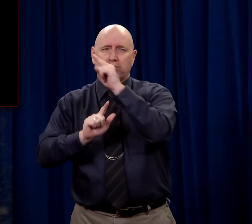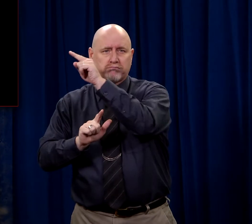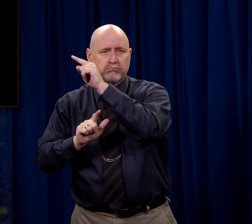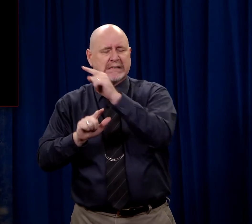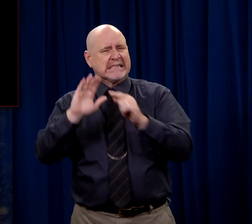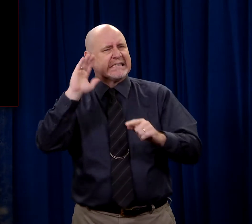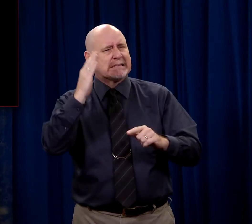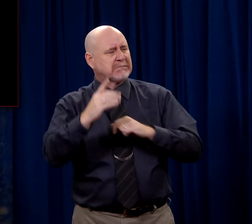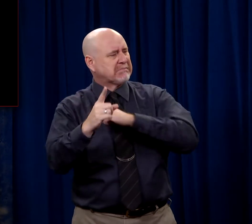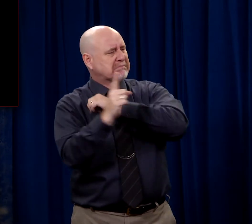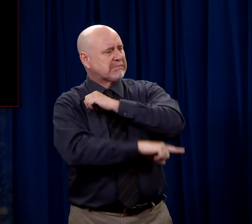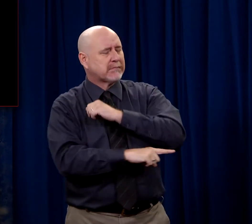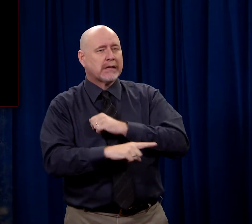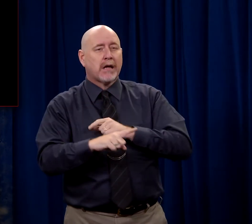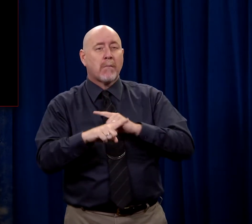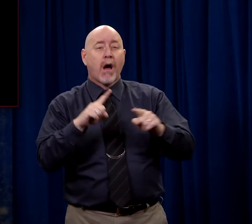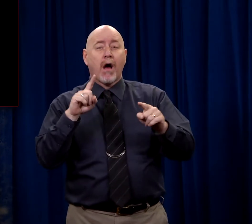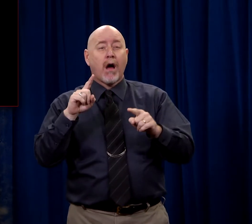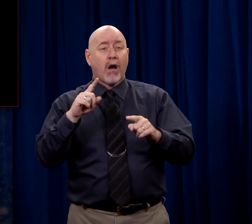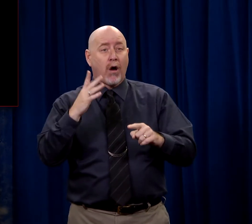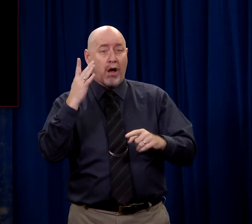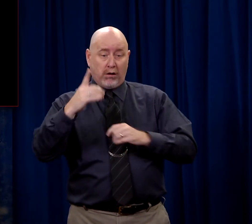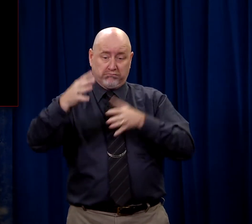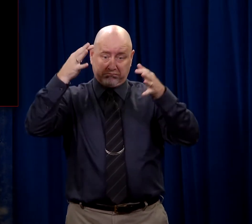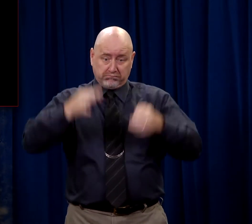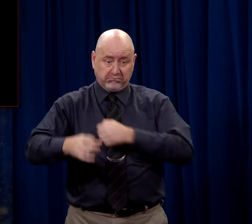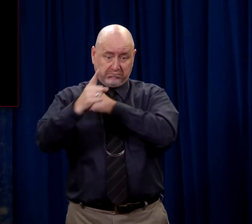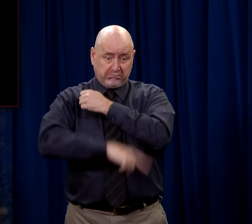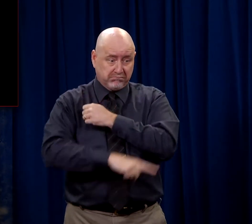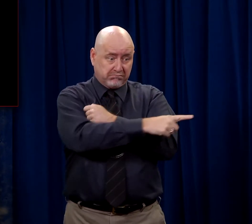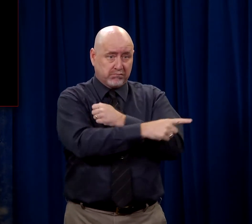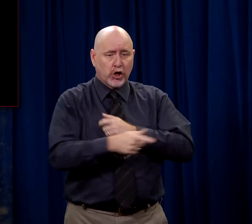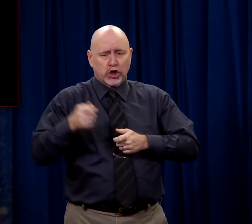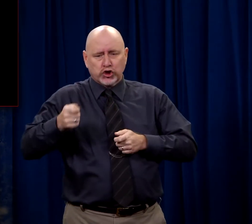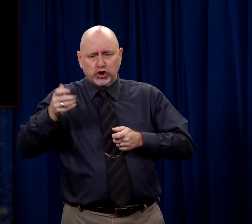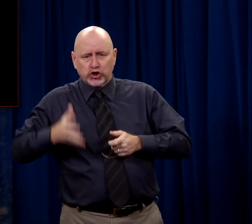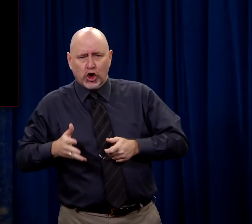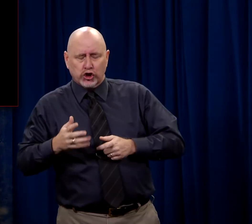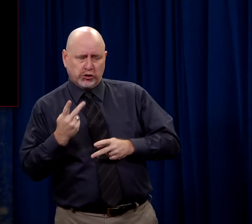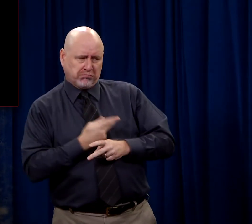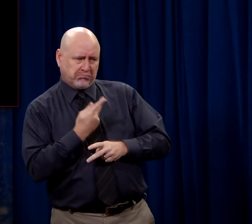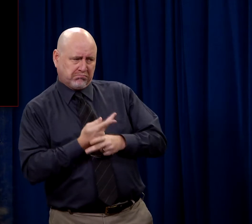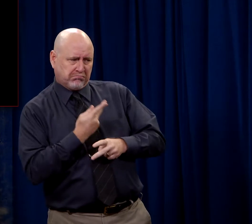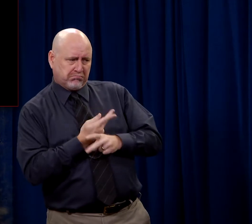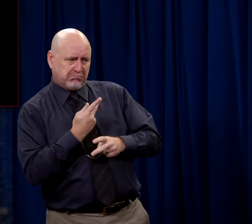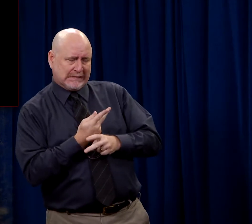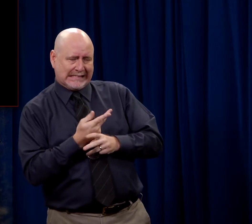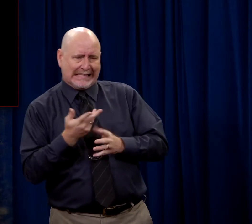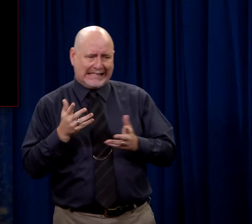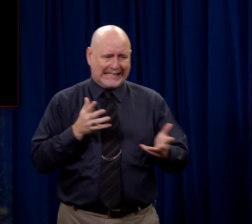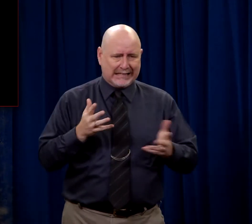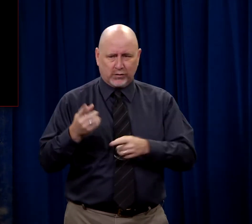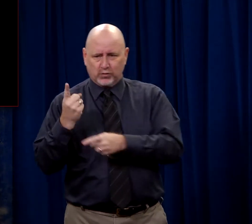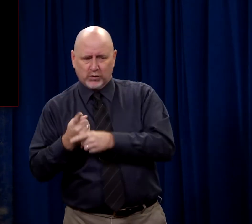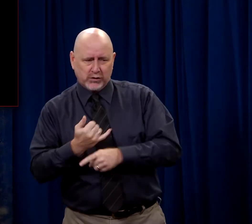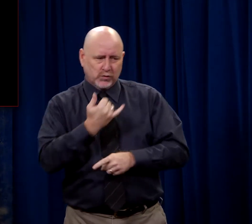He was convicted on shady testimony and a judge whose sense of justice rocked back and forth